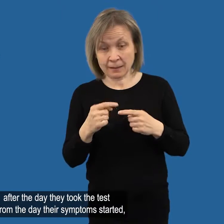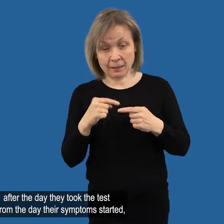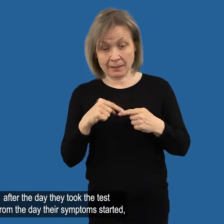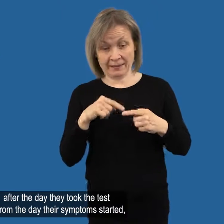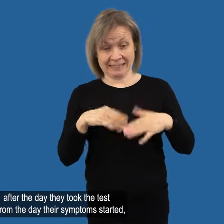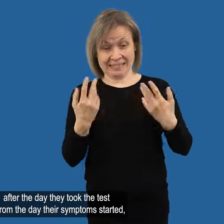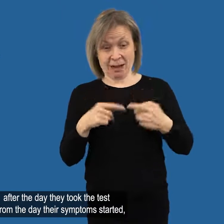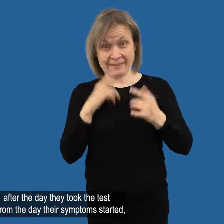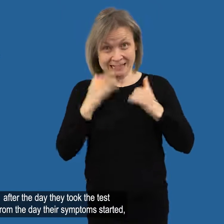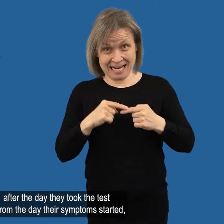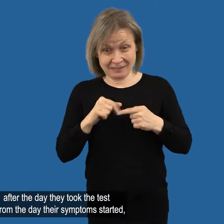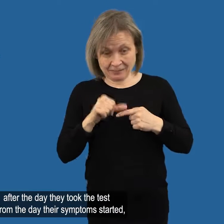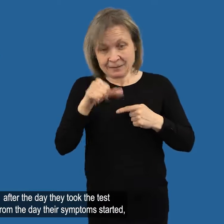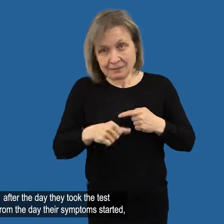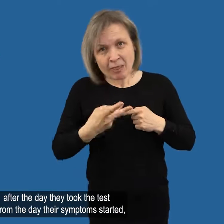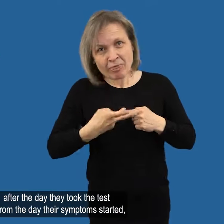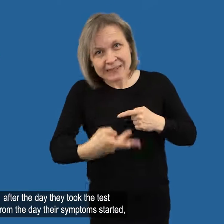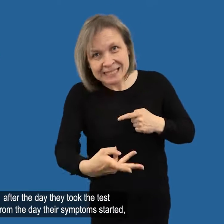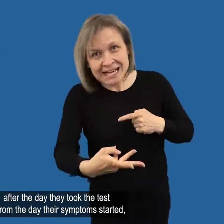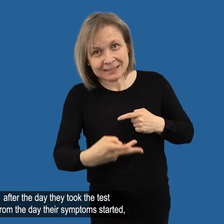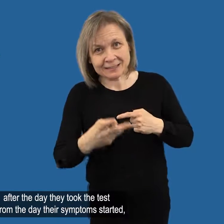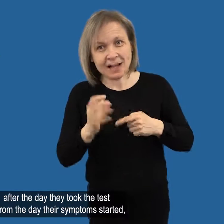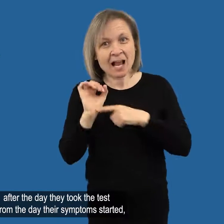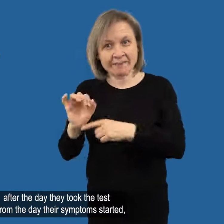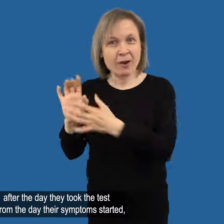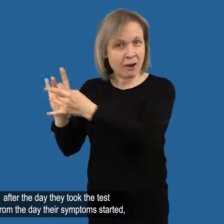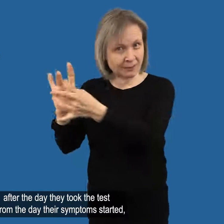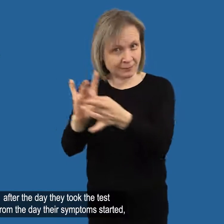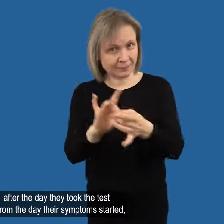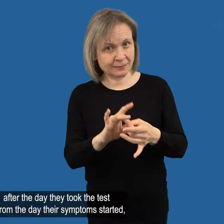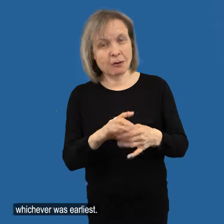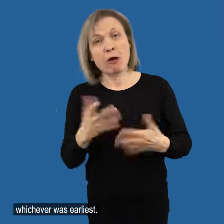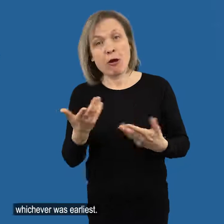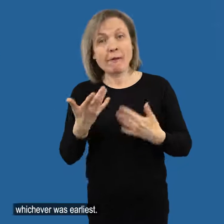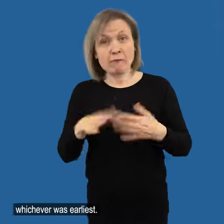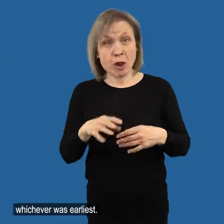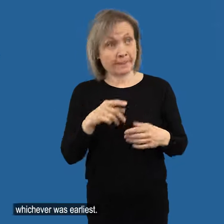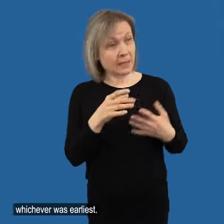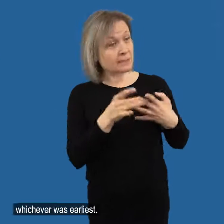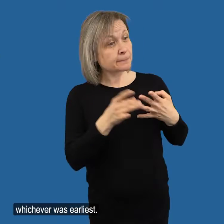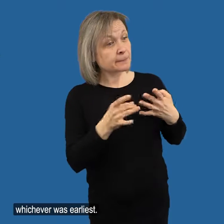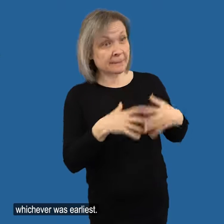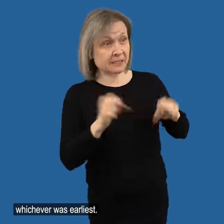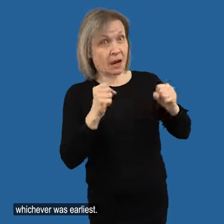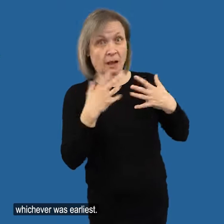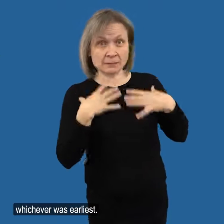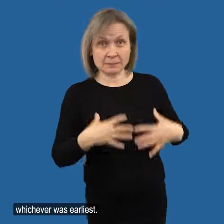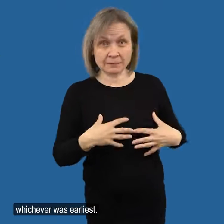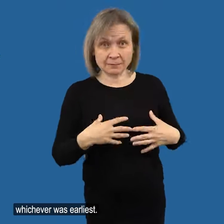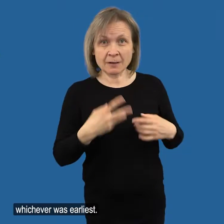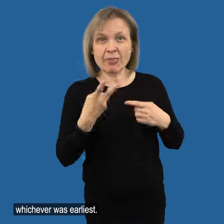3 days after the day they took the test Or from the day their symptoms started, whichever was earliest, if they can